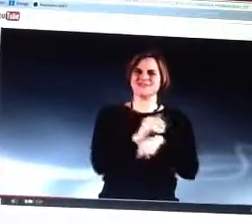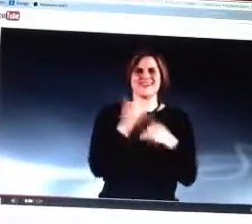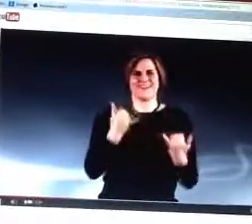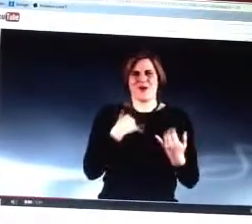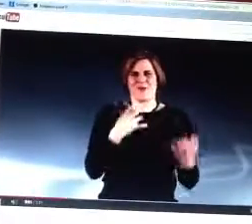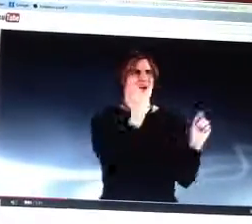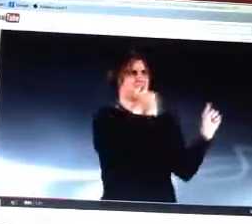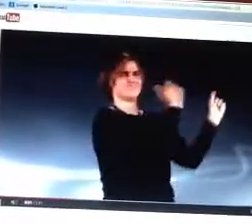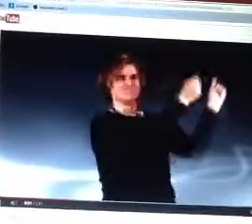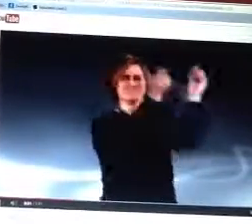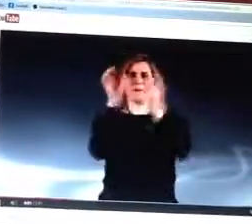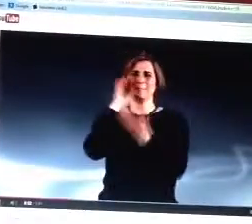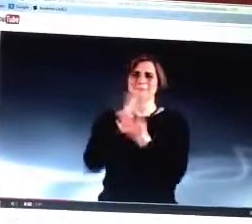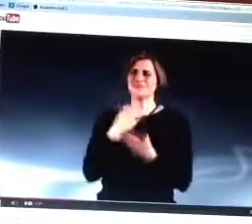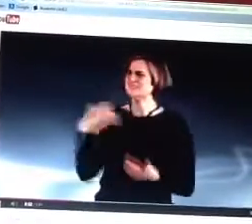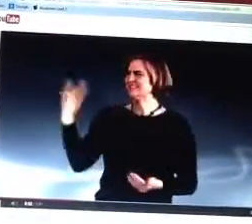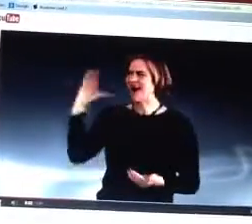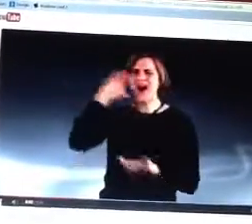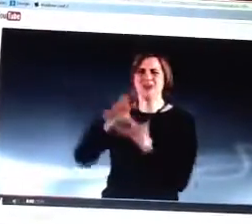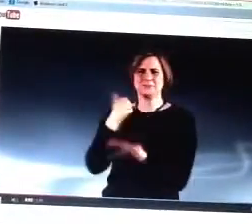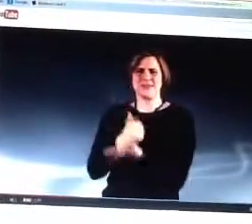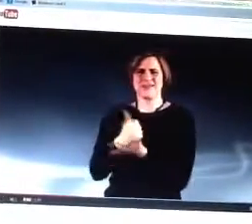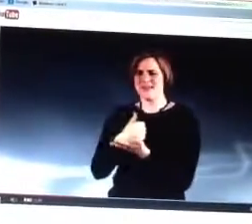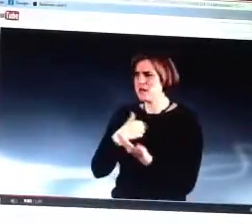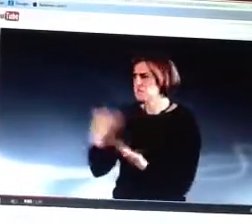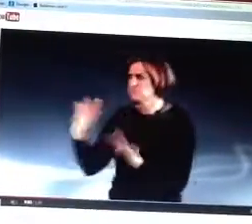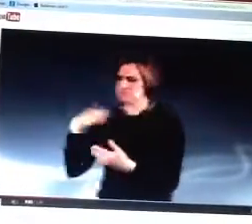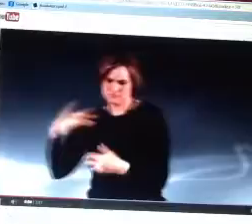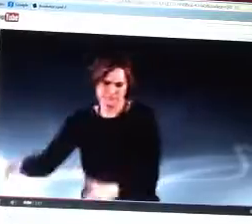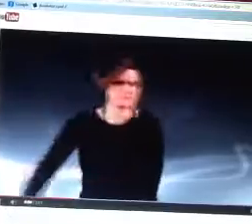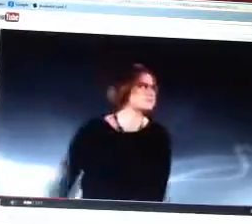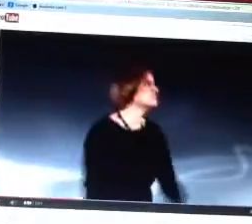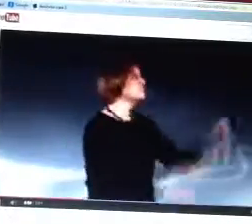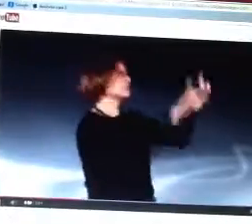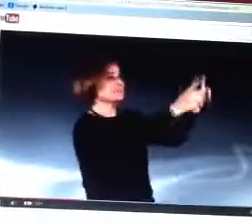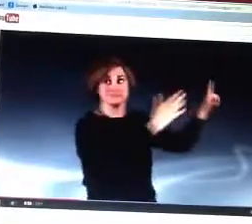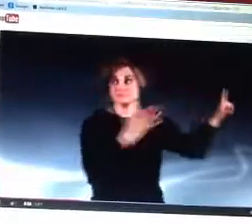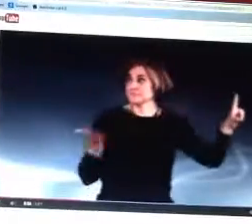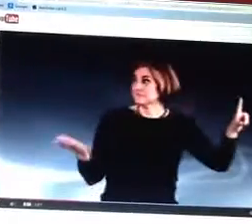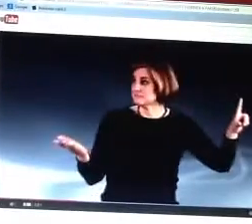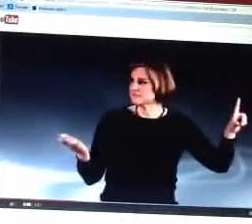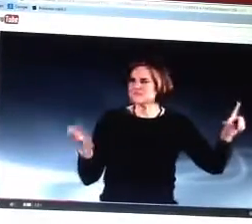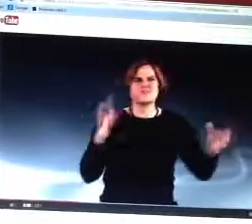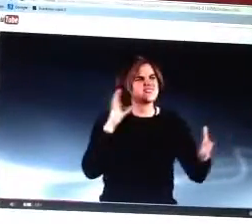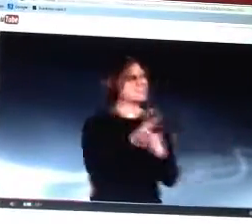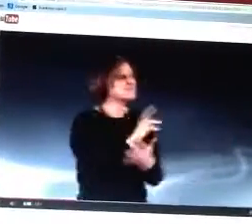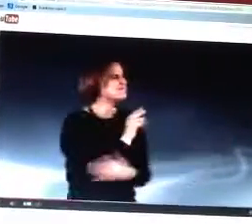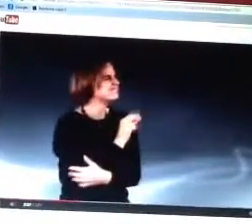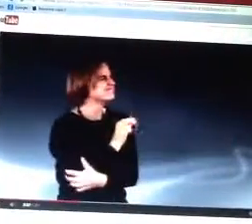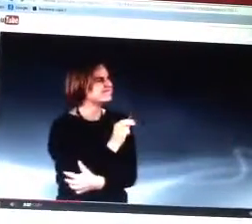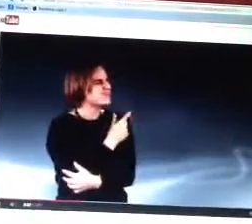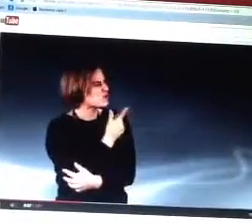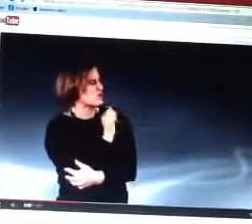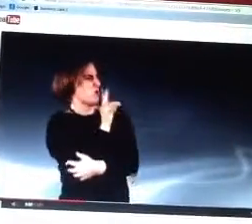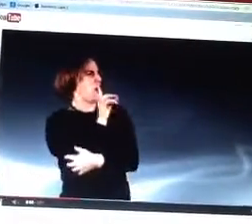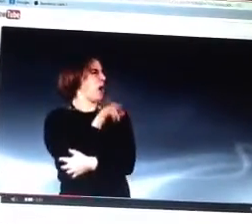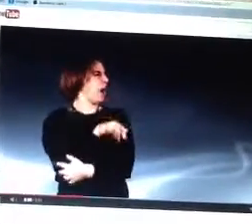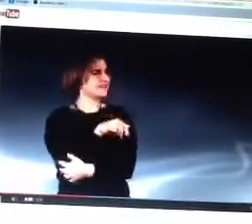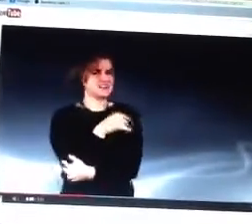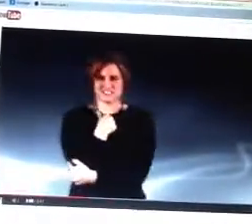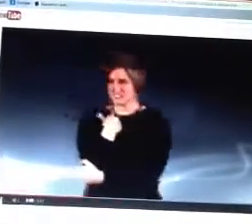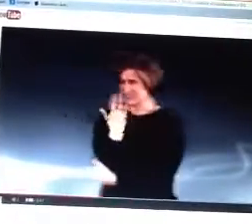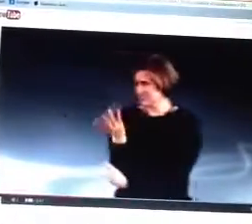I had to go shopping and get new pictures. So, when I got back, I wanted my husband to help me, you know, hang the pictures up.